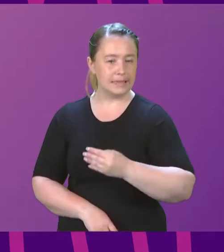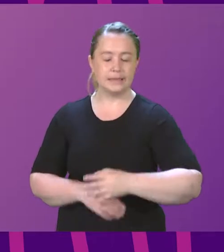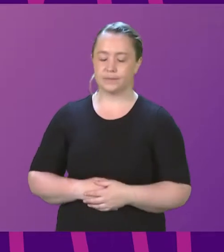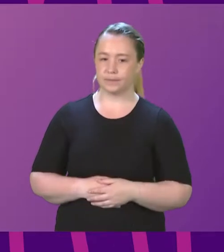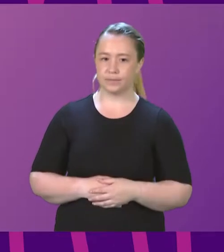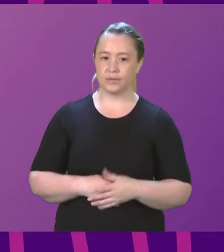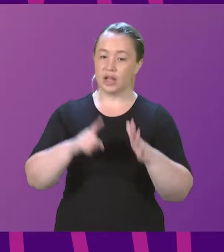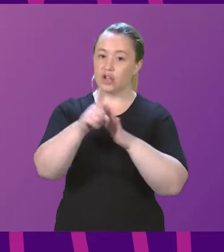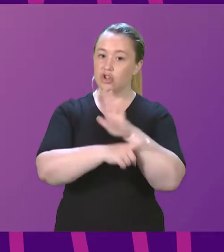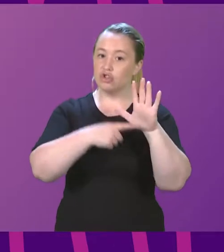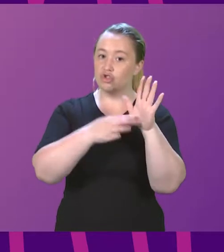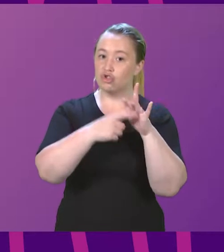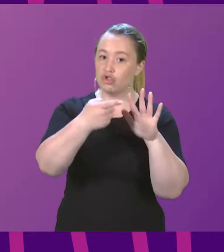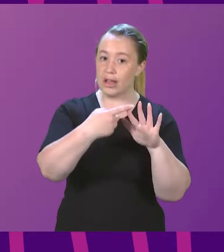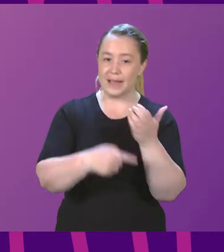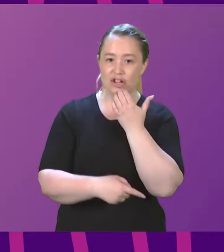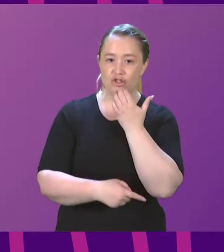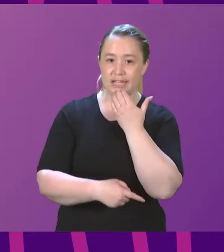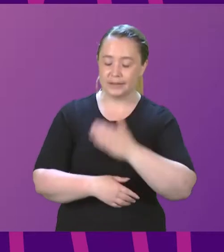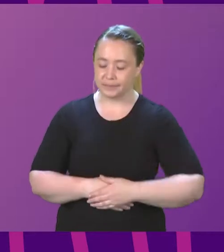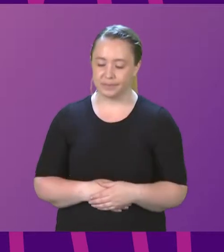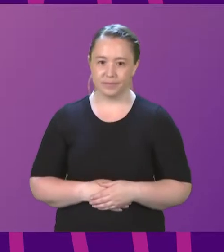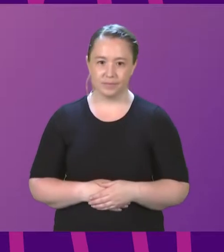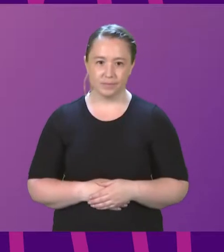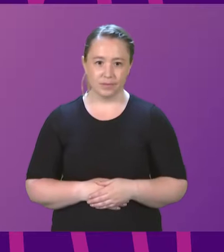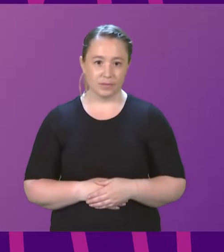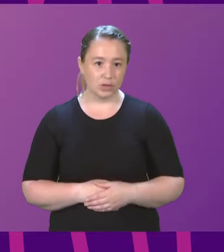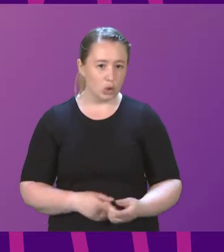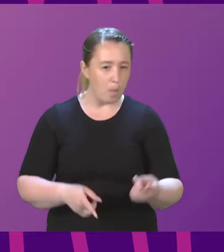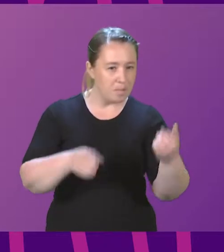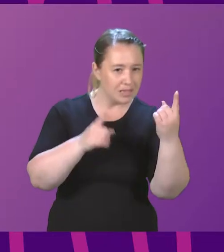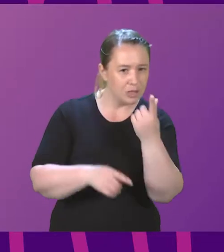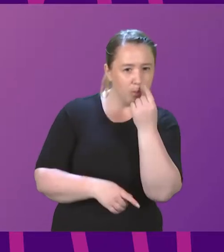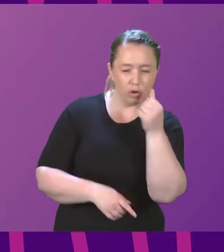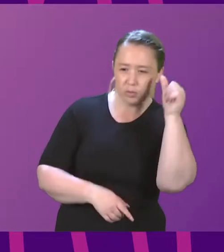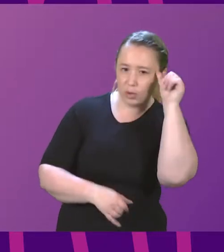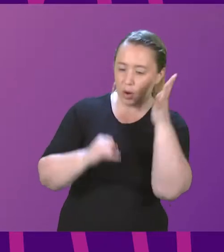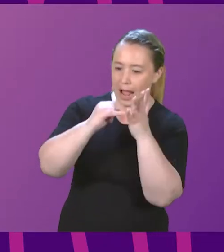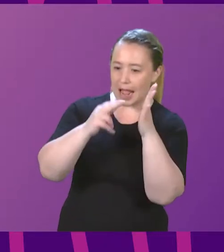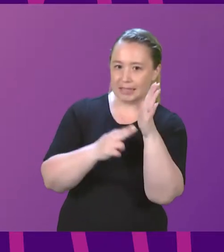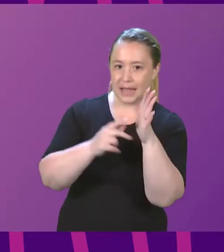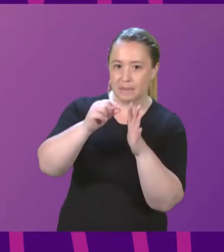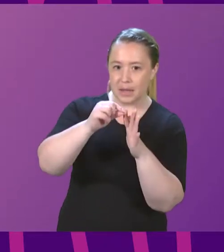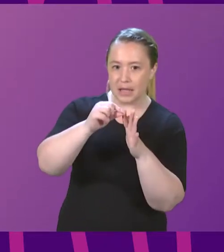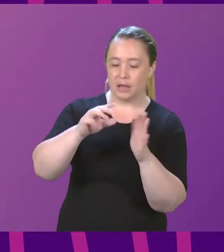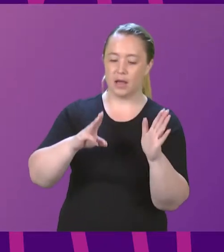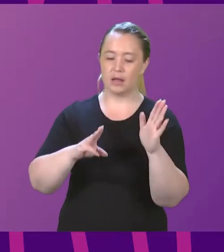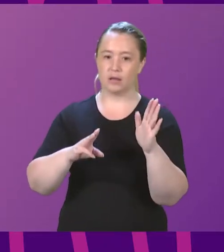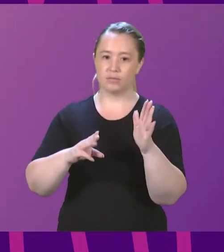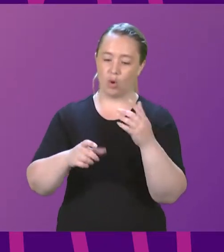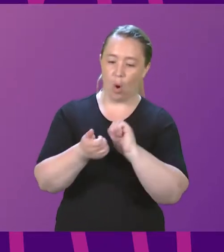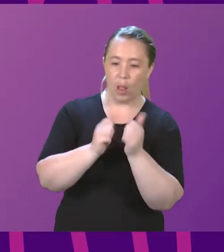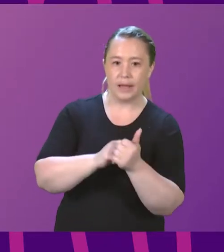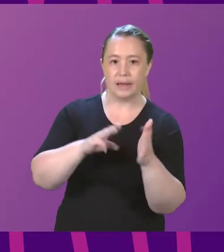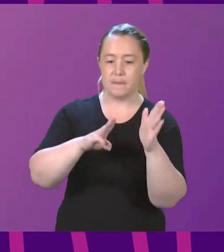And Jamie Green. Thank you. The Minister might be aware of comments made by her SNP colleague, Mr Dave Duggan, MP,